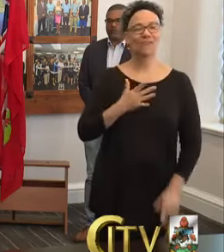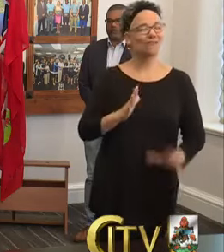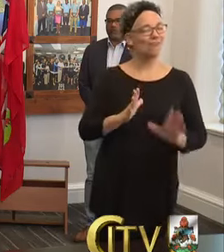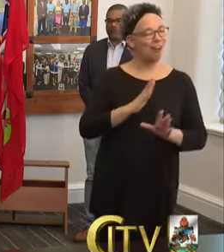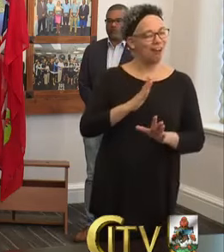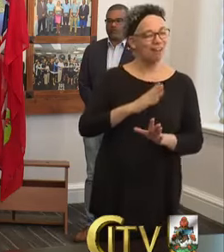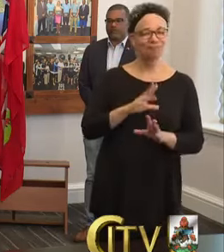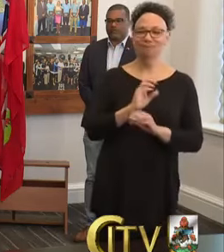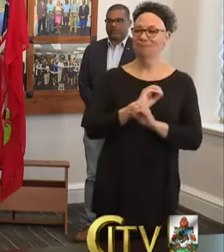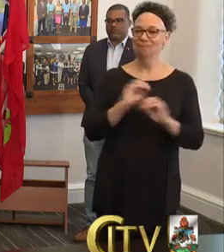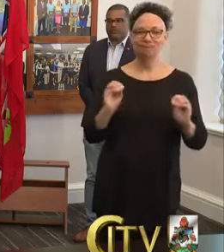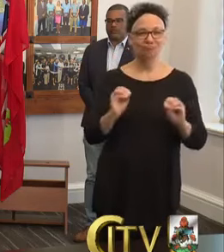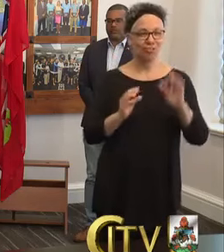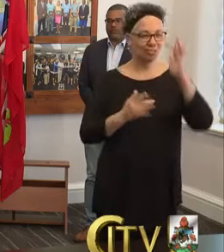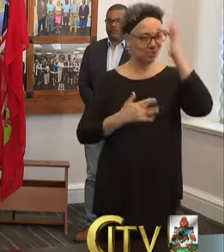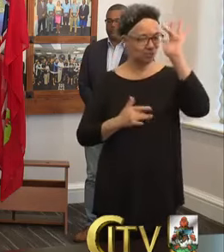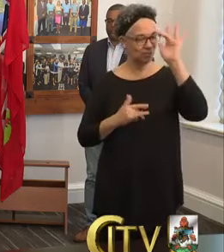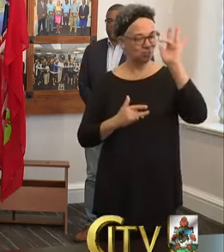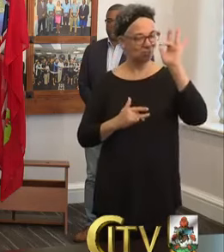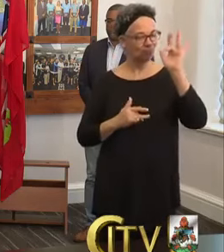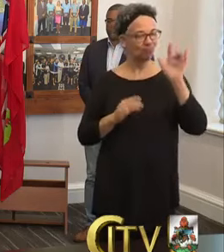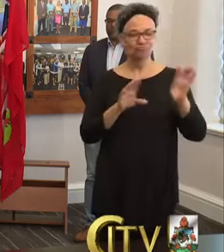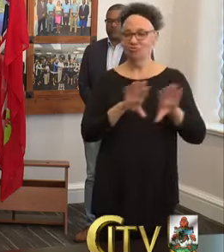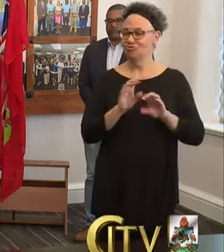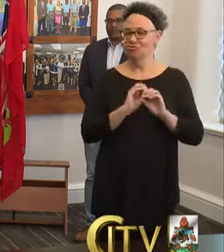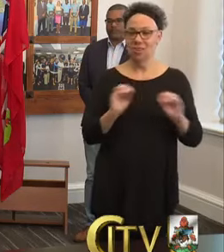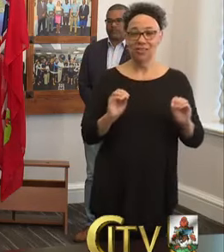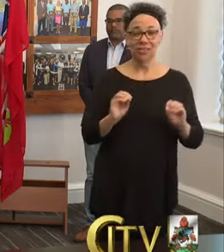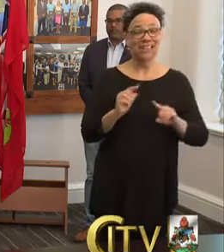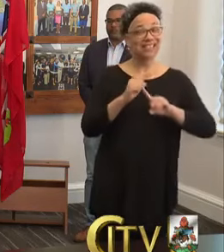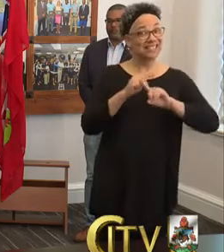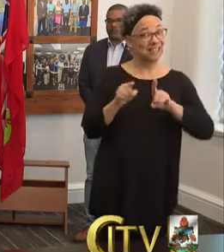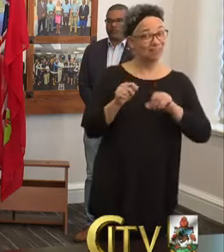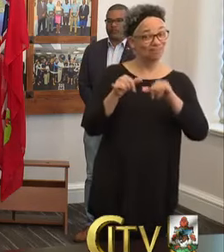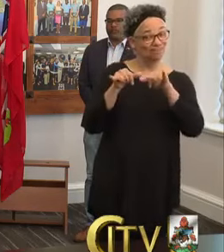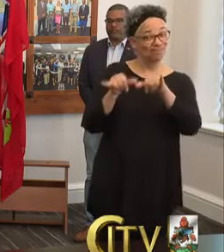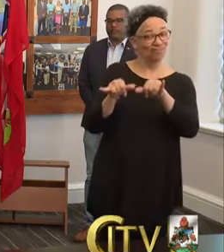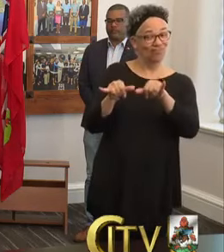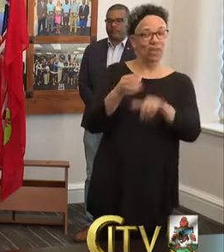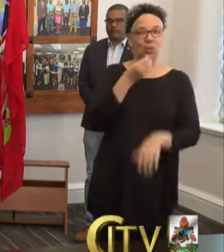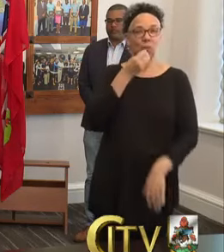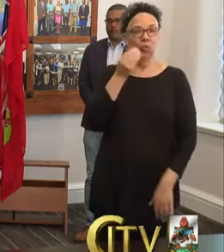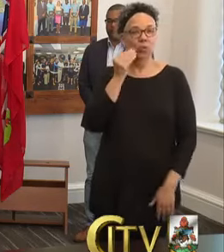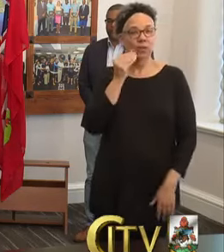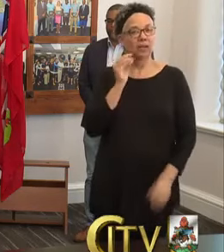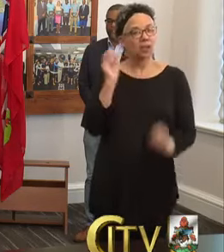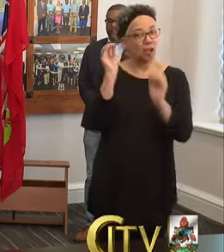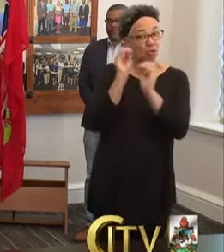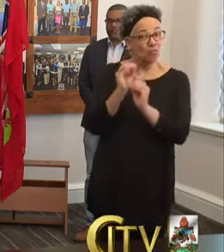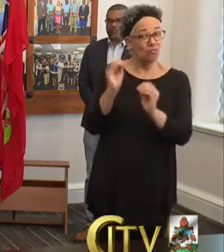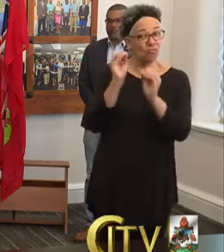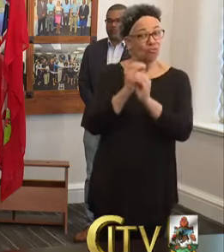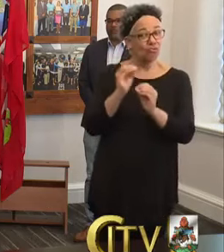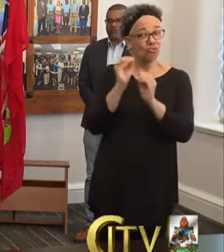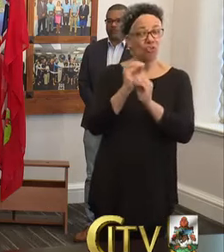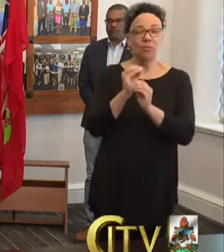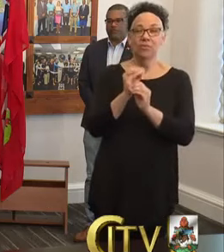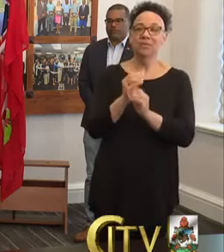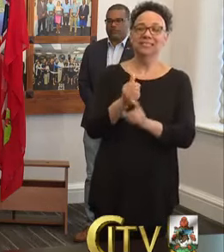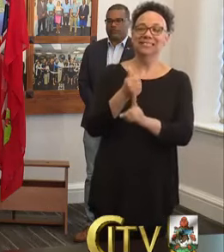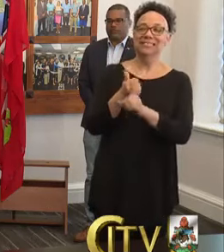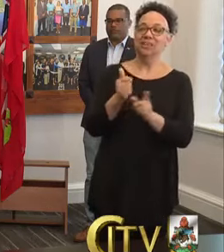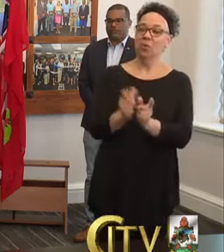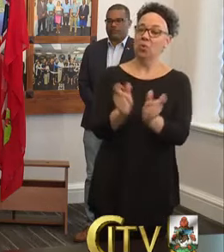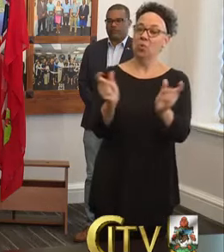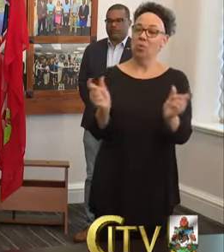there is nothing for you to do except to remain in your house and continue to either observe the self-quarantine guidelines or